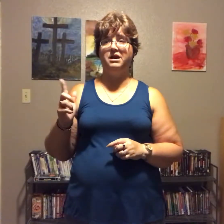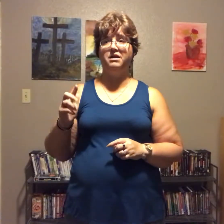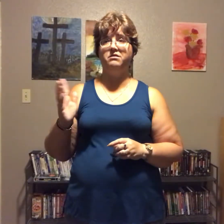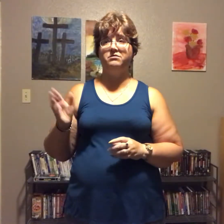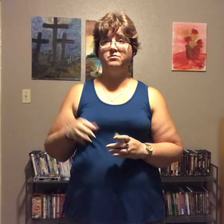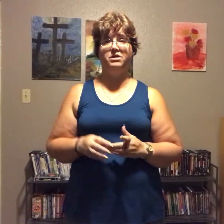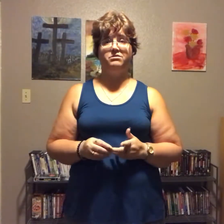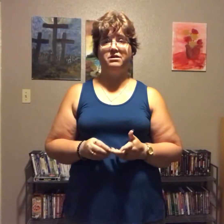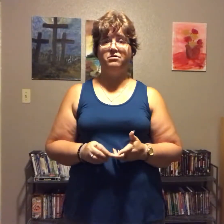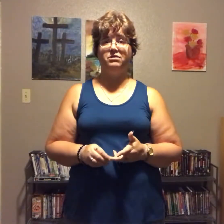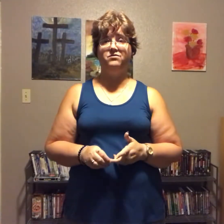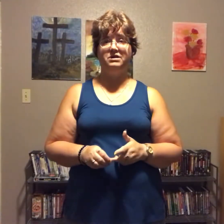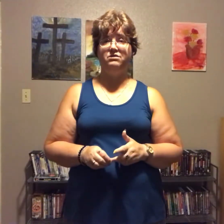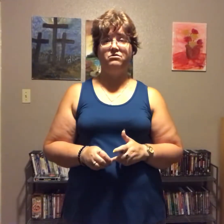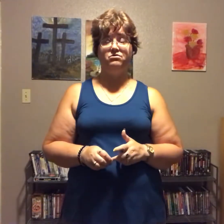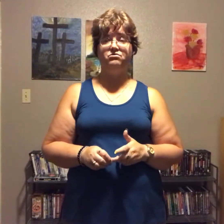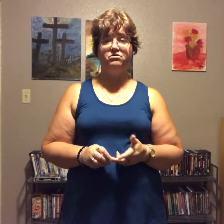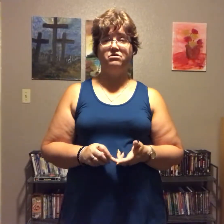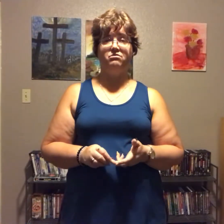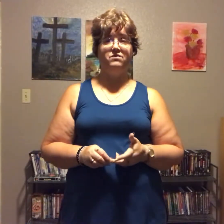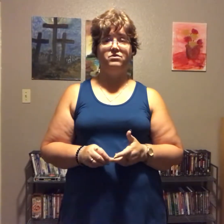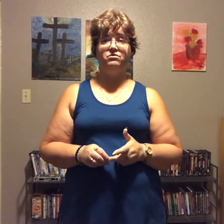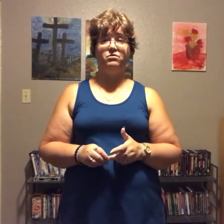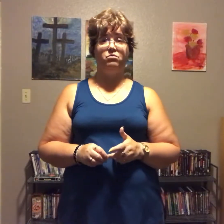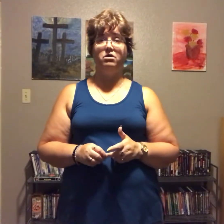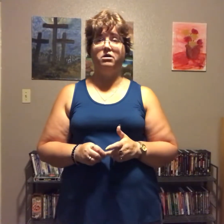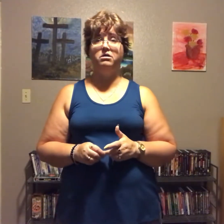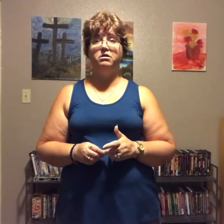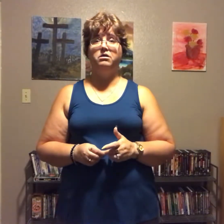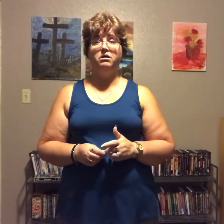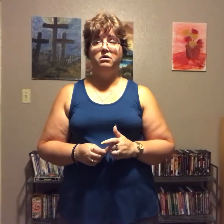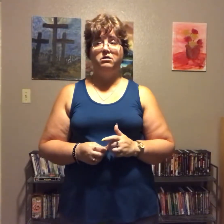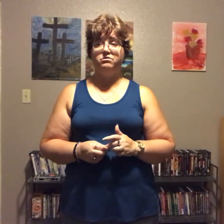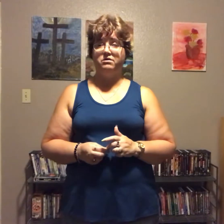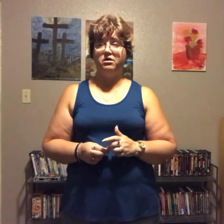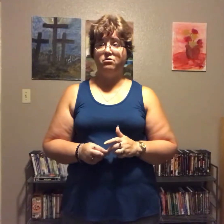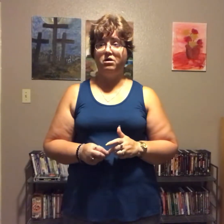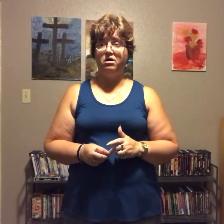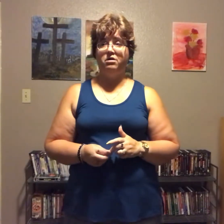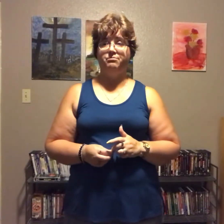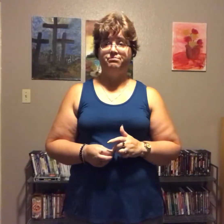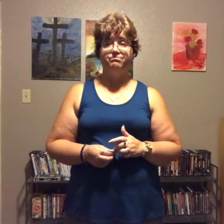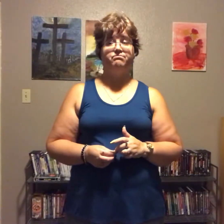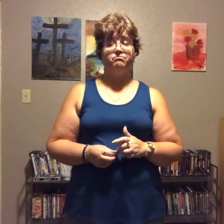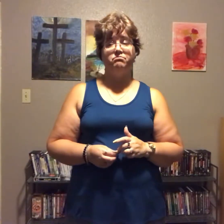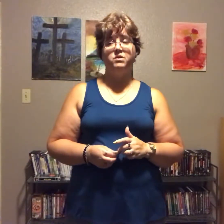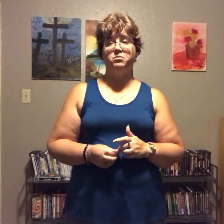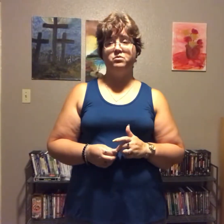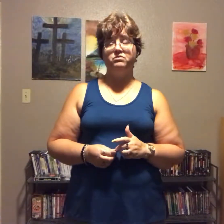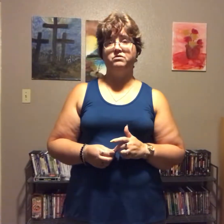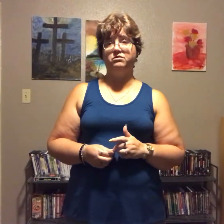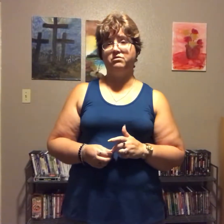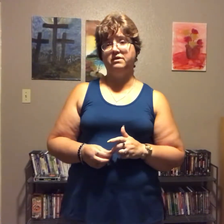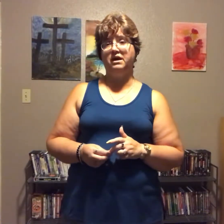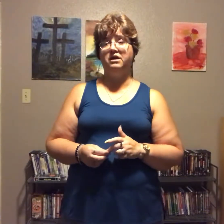and some days I don't even eat don't even drink one so um I'm gonna stick with that